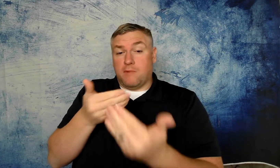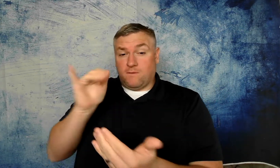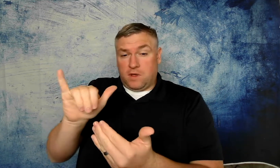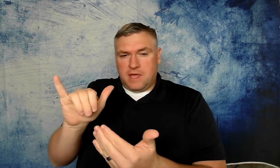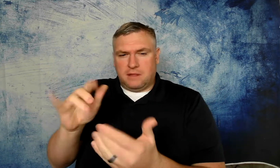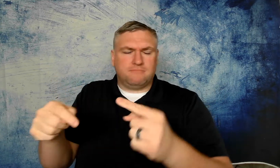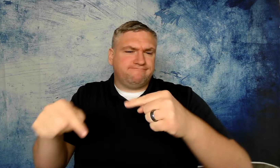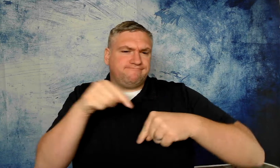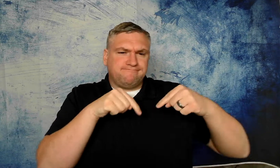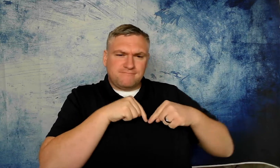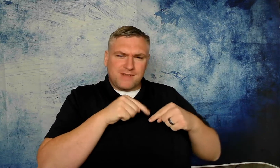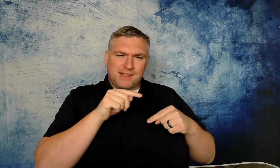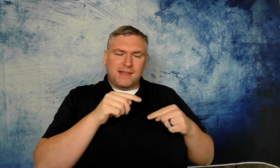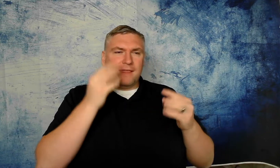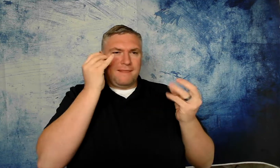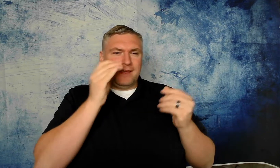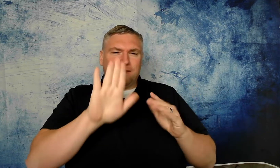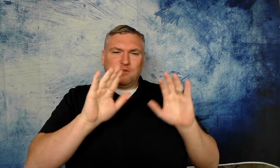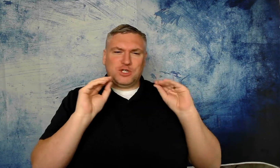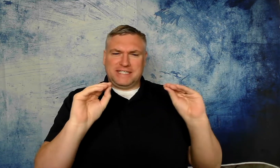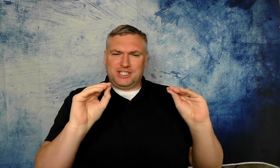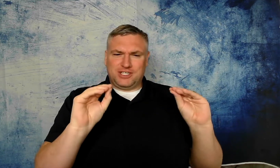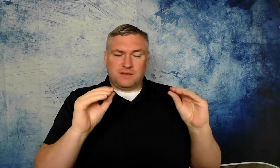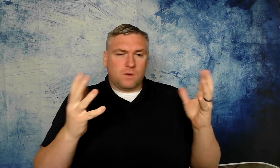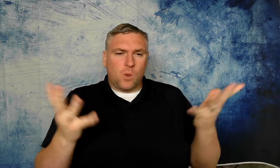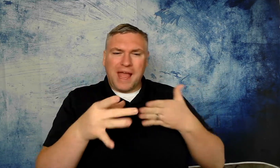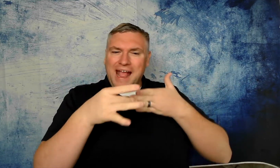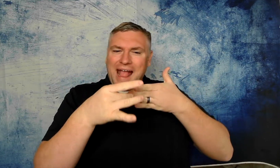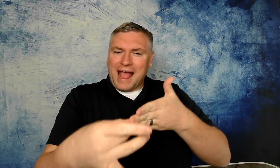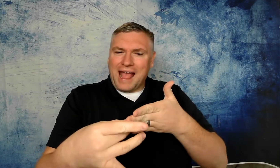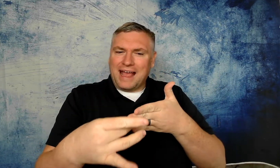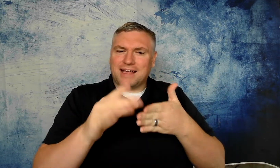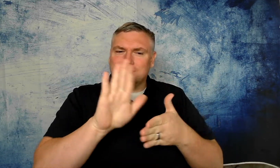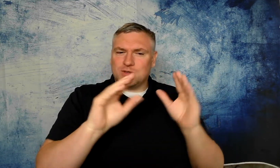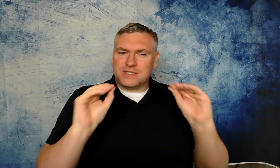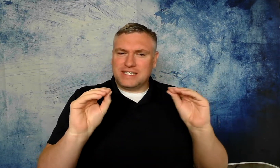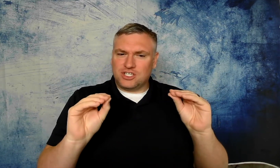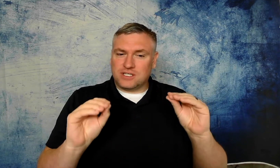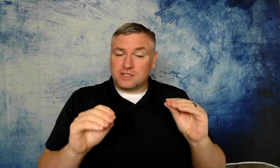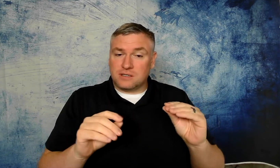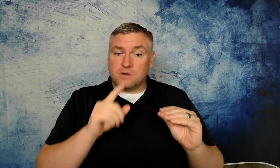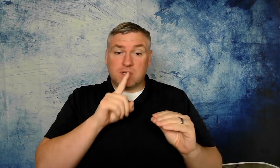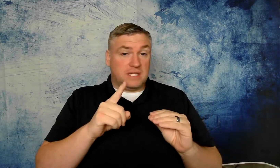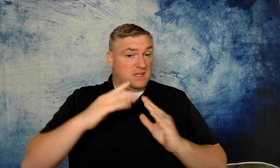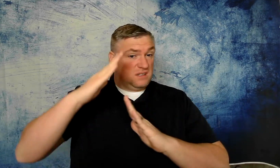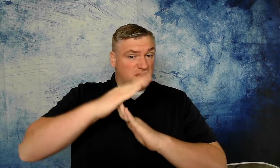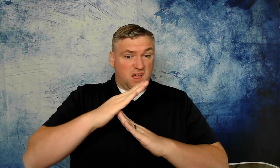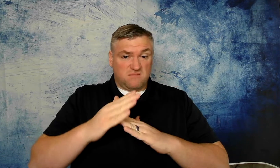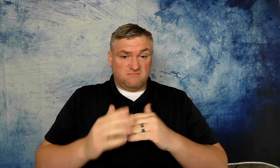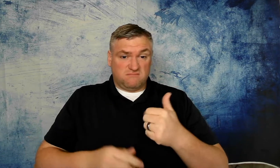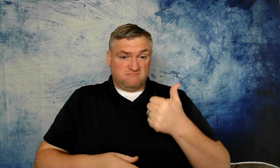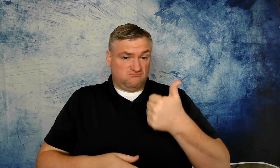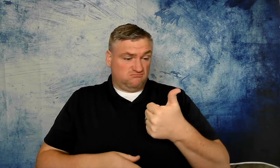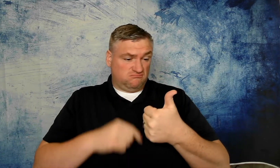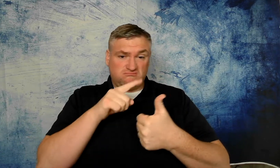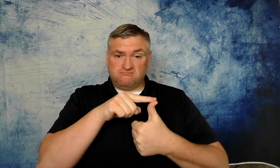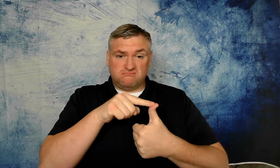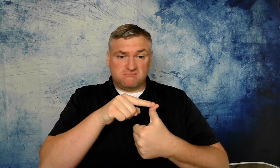now before that let's take a few steps back and think about your teaching what guides your teaching really at the